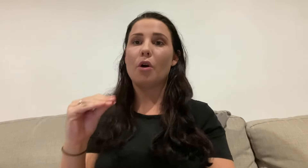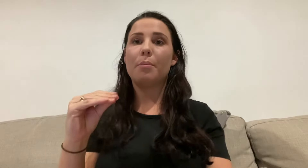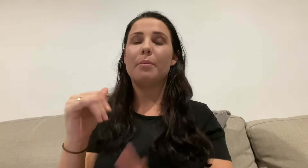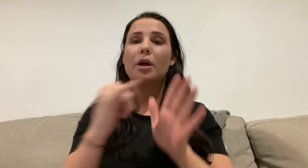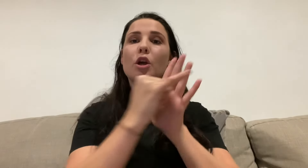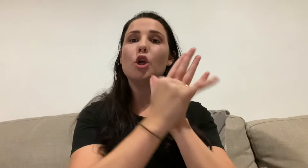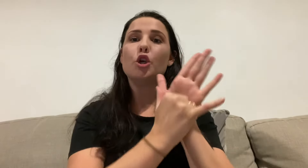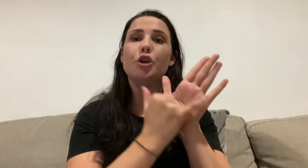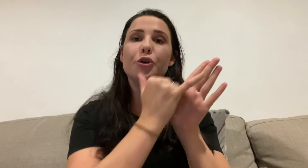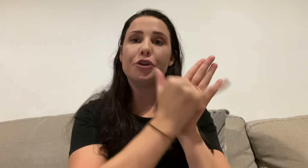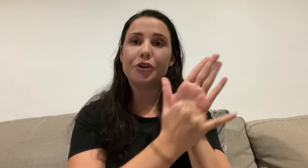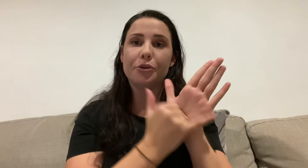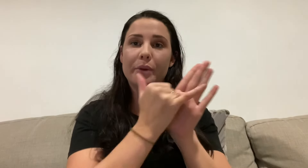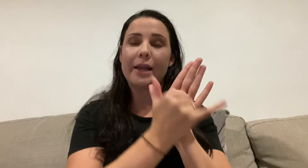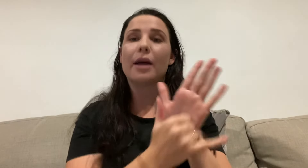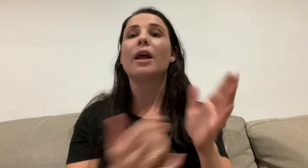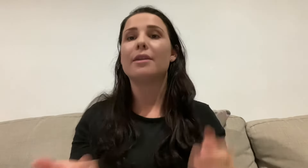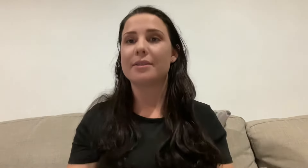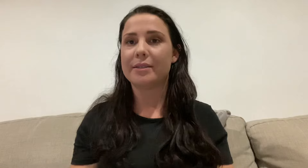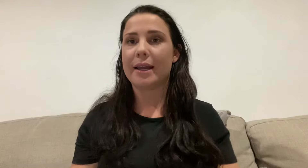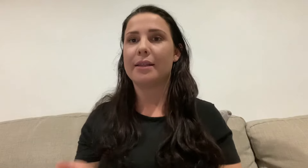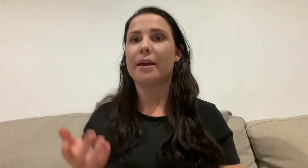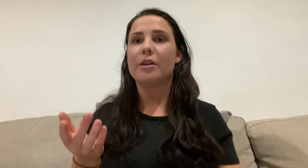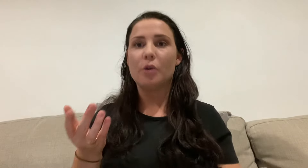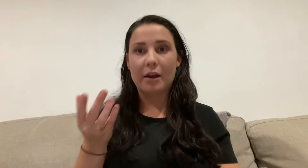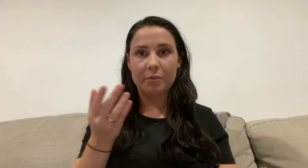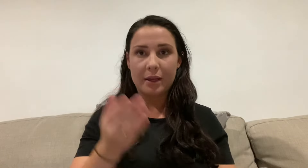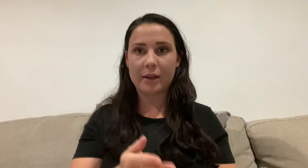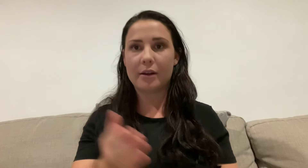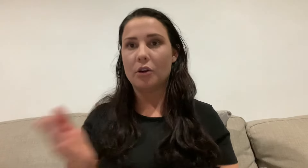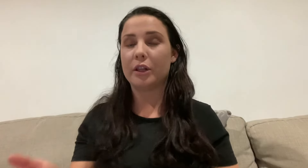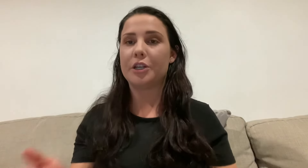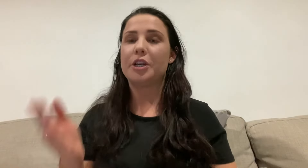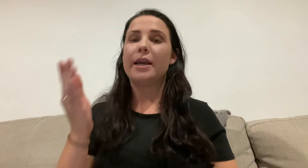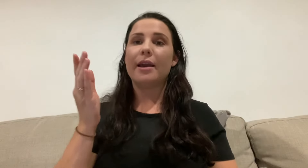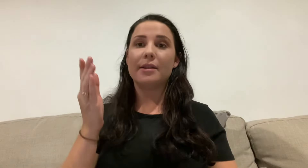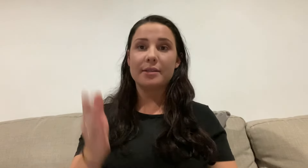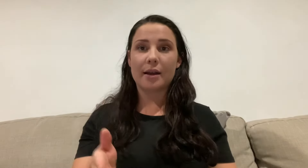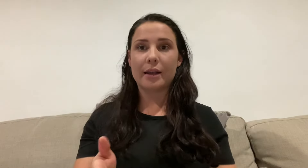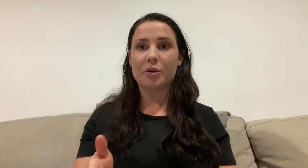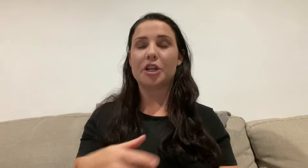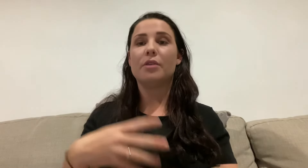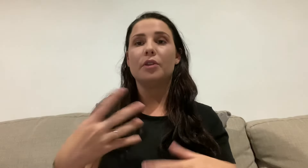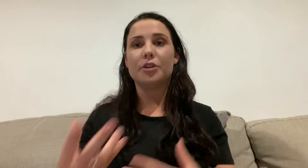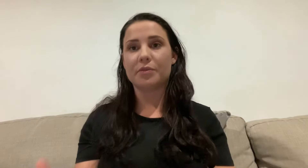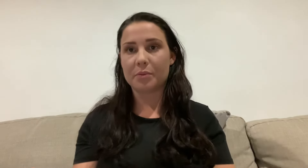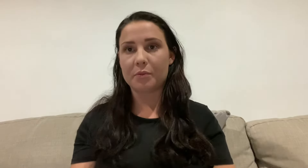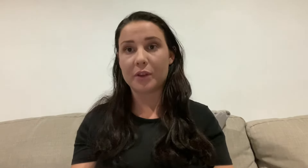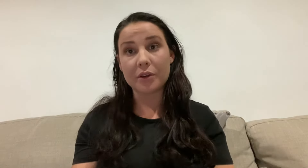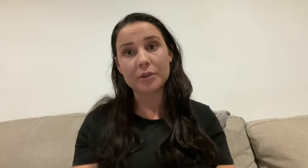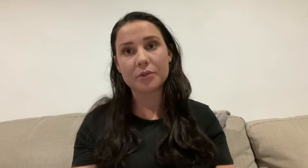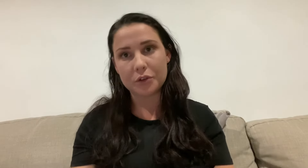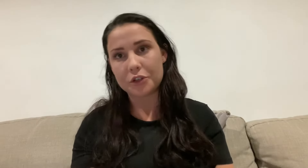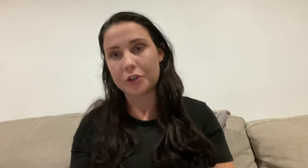YouTube, and they'll understand that you have beginner knowledge in sign language, and you've learned it from videos on YouTube.